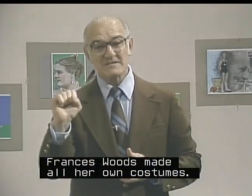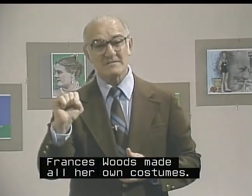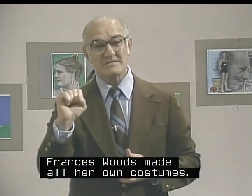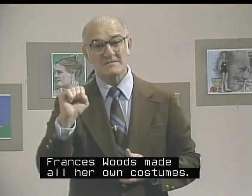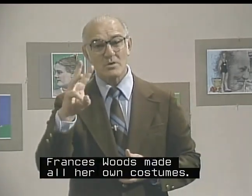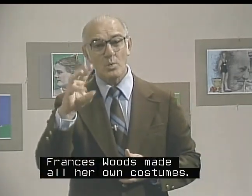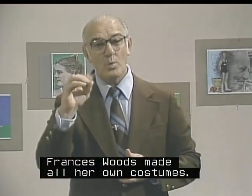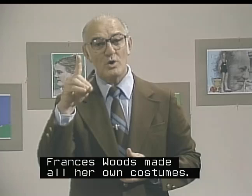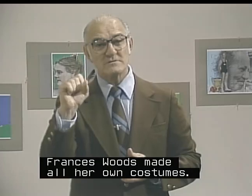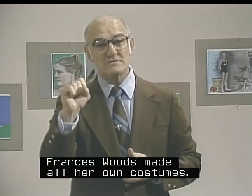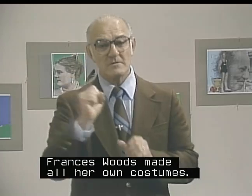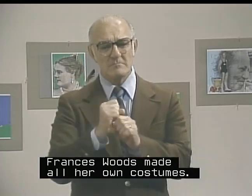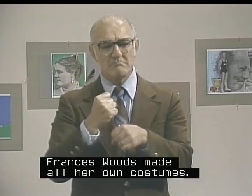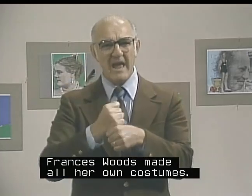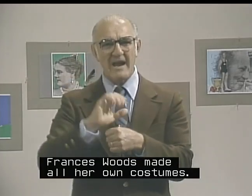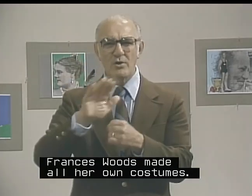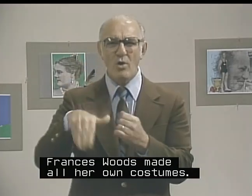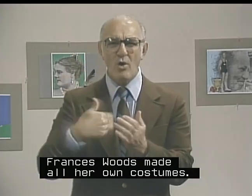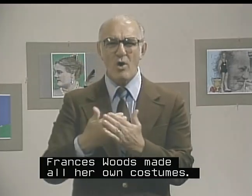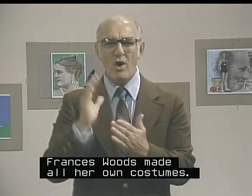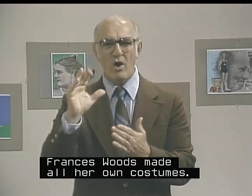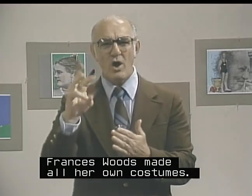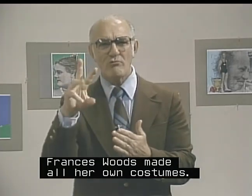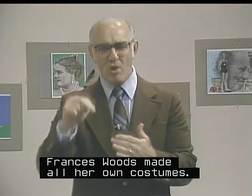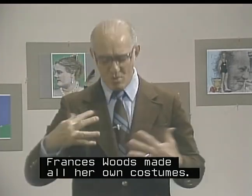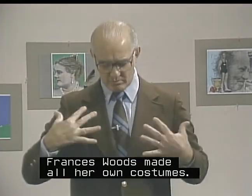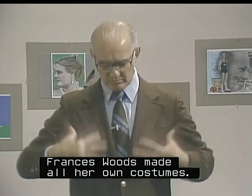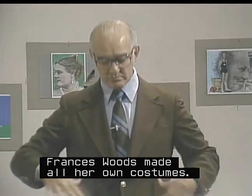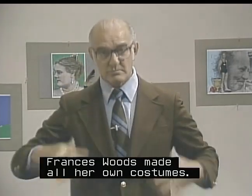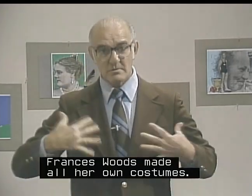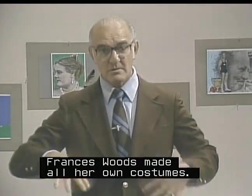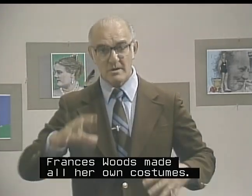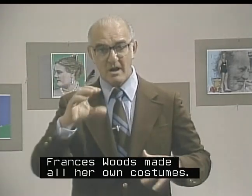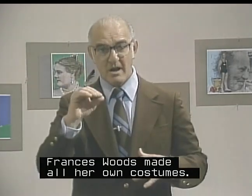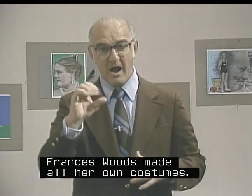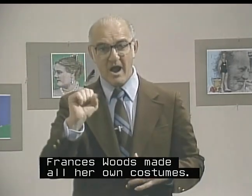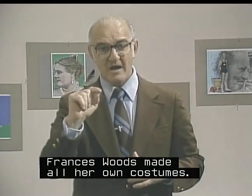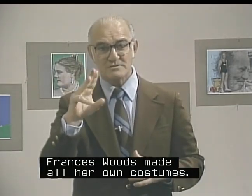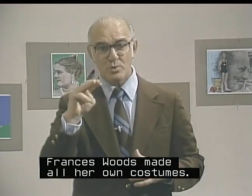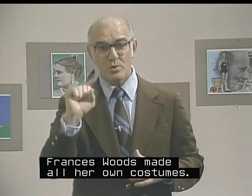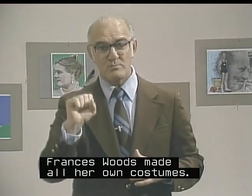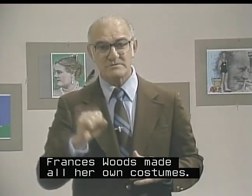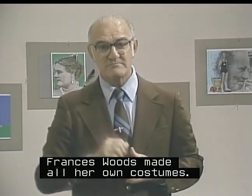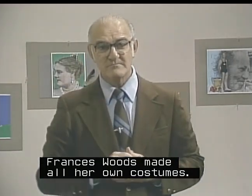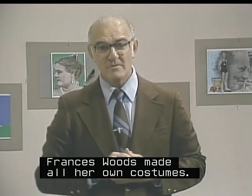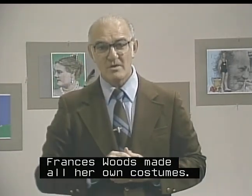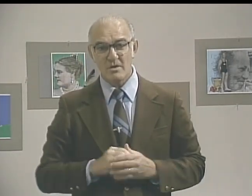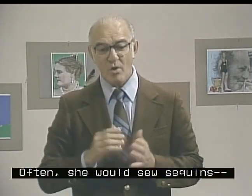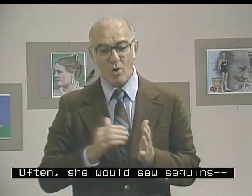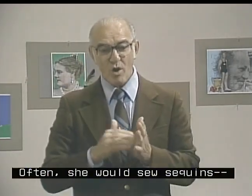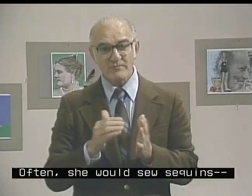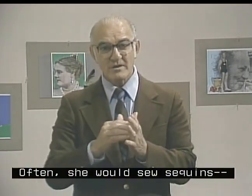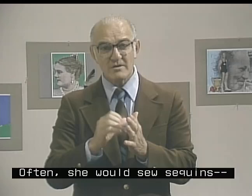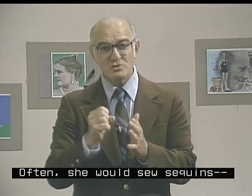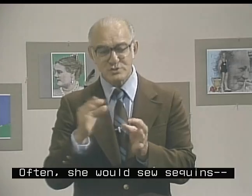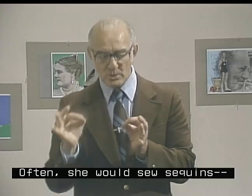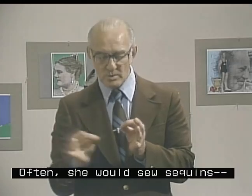Woods made all her own costumes. Often, she would